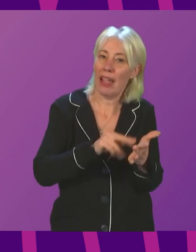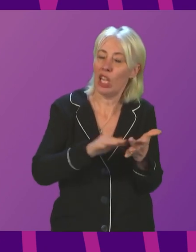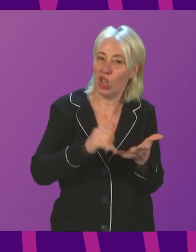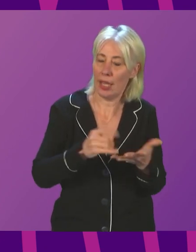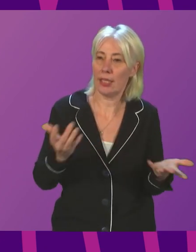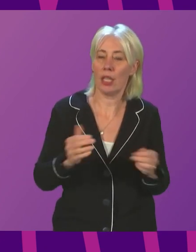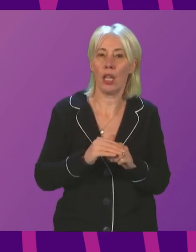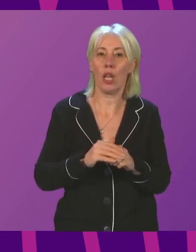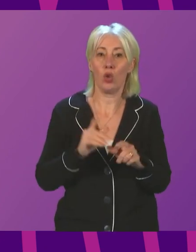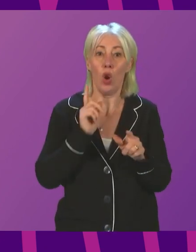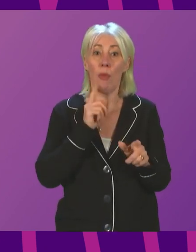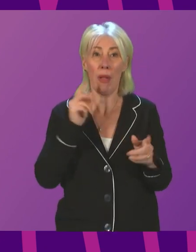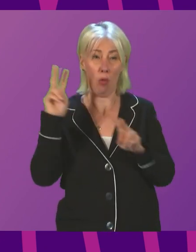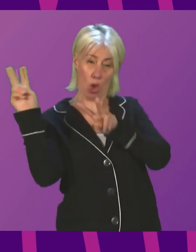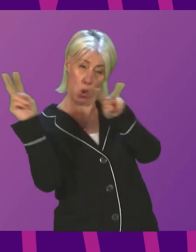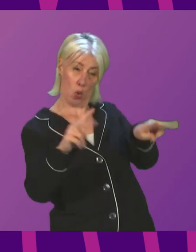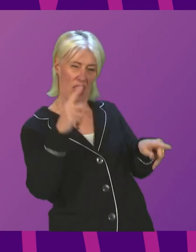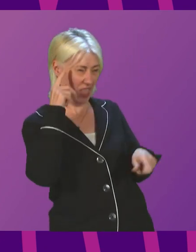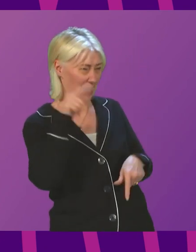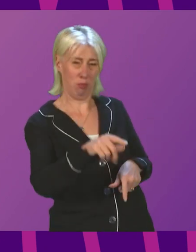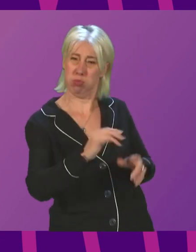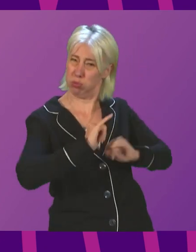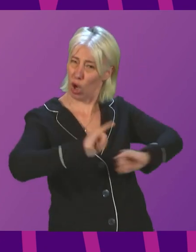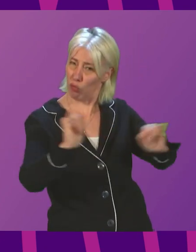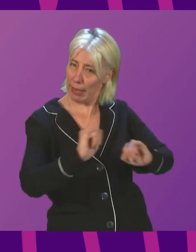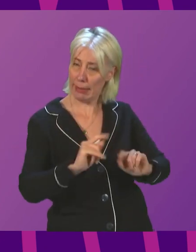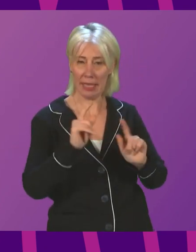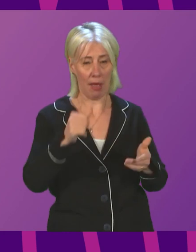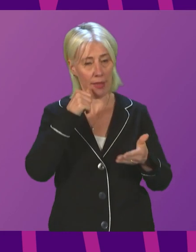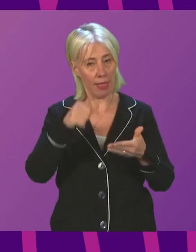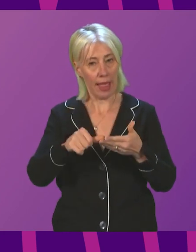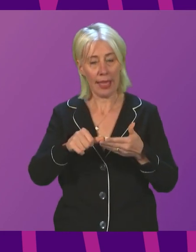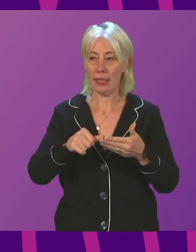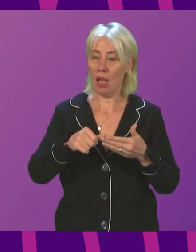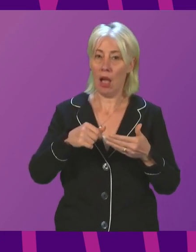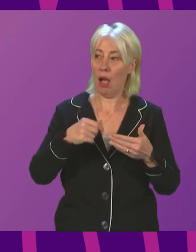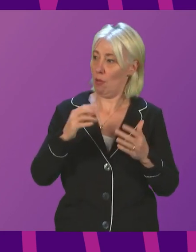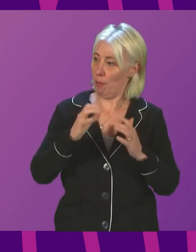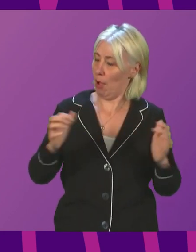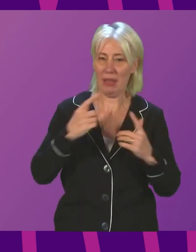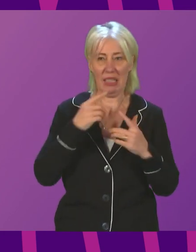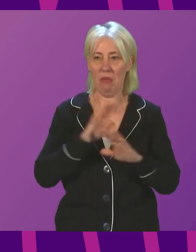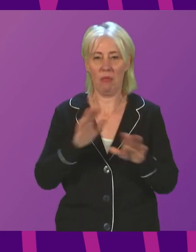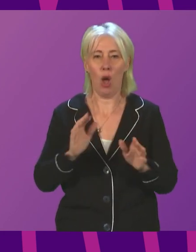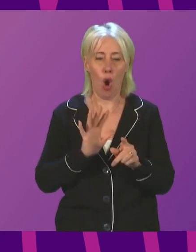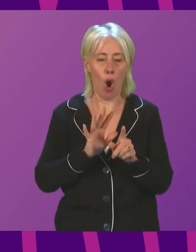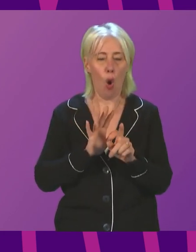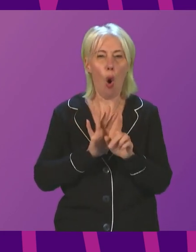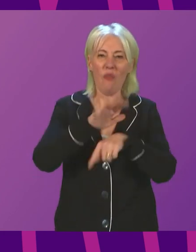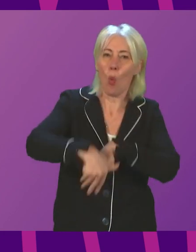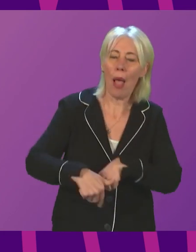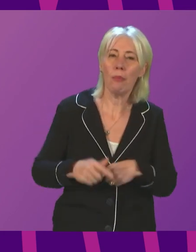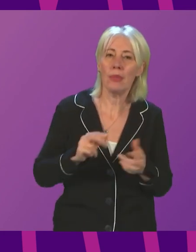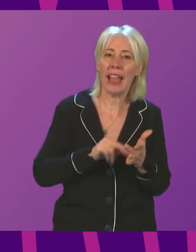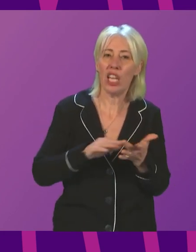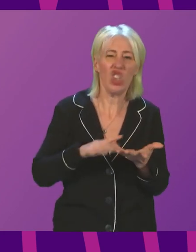onlooker, this indeed is a crisis, yet the letter and the Government still say that the NHS is not overwhelmed. President Officer, Deputy First